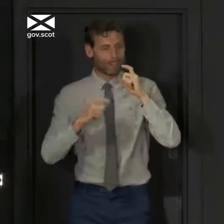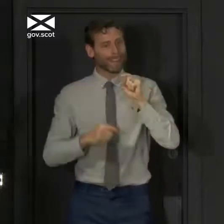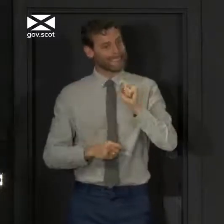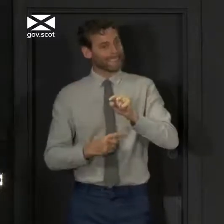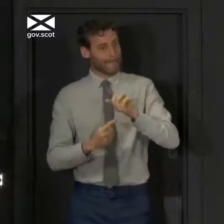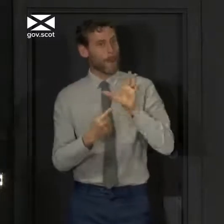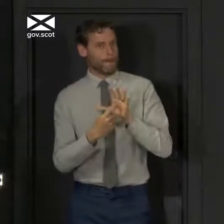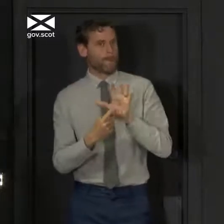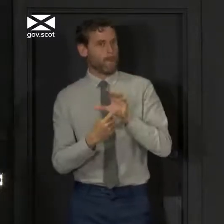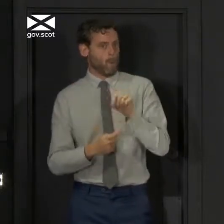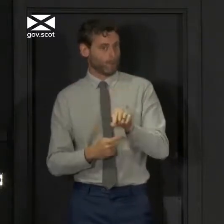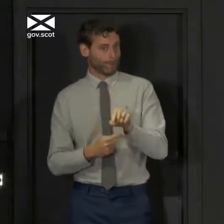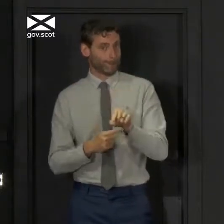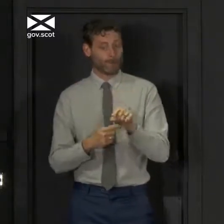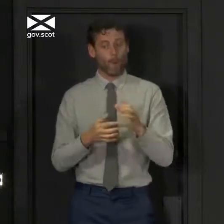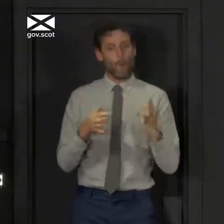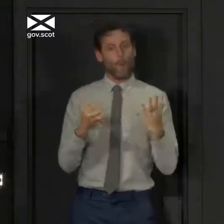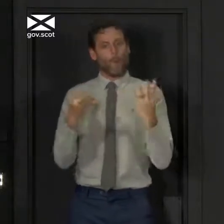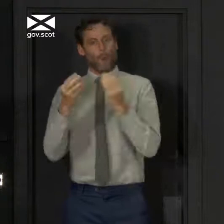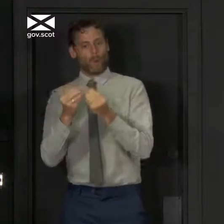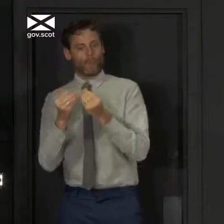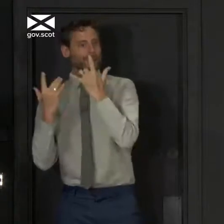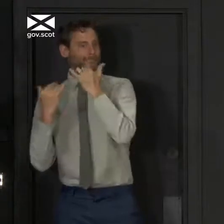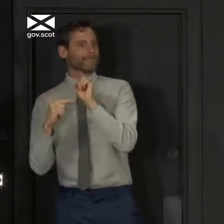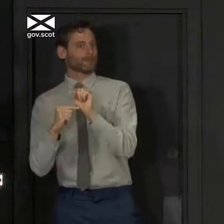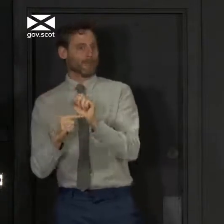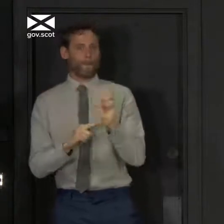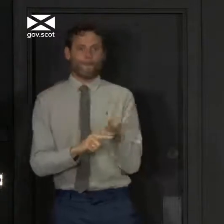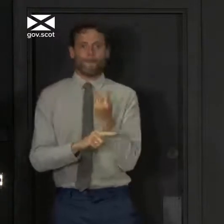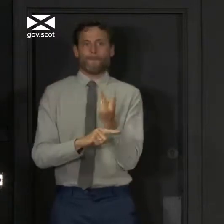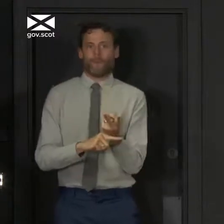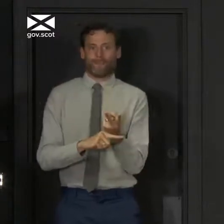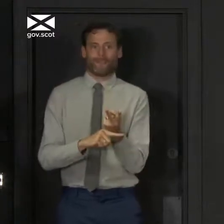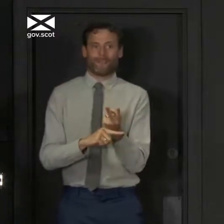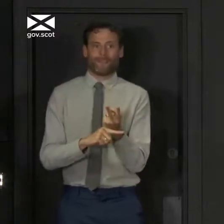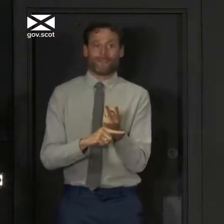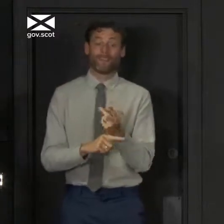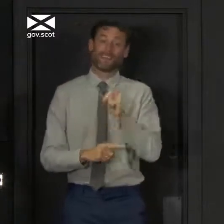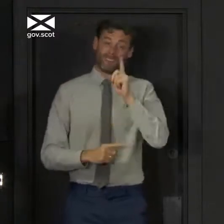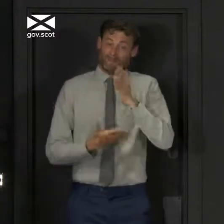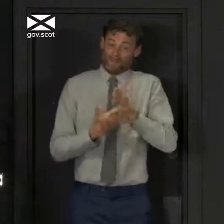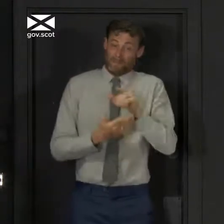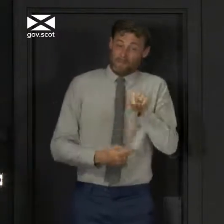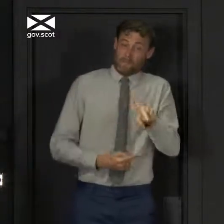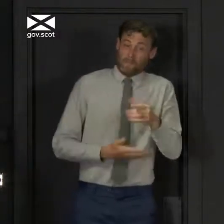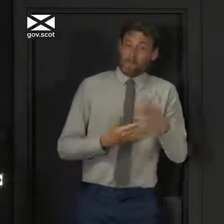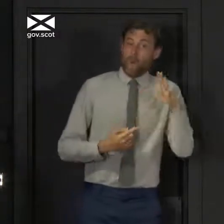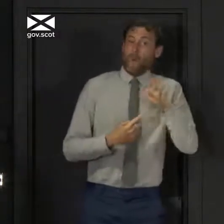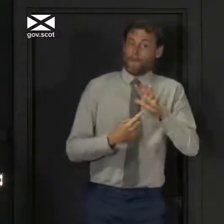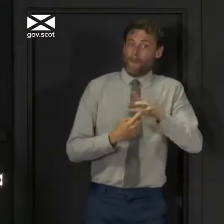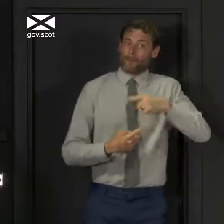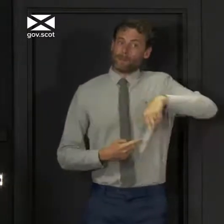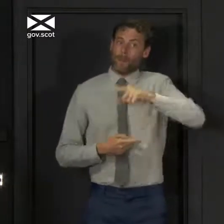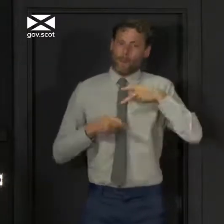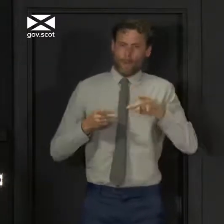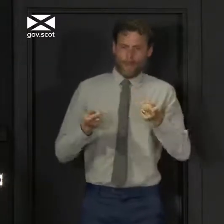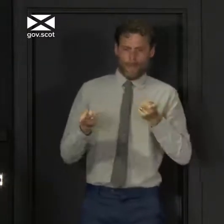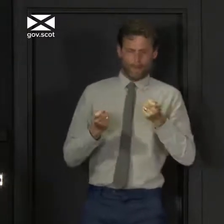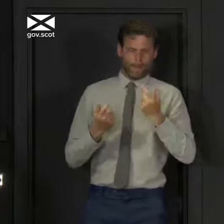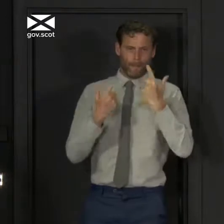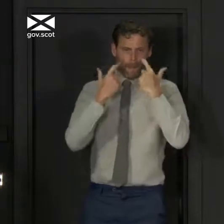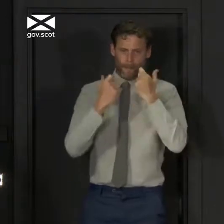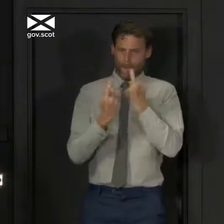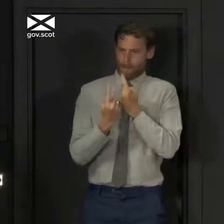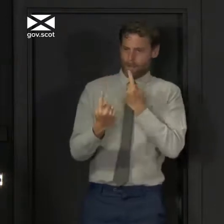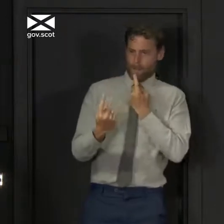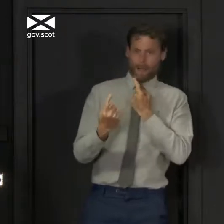matter just as much. In many ways, in fact, they will matter even more as we start to slowly relax these